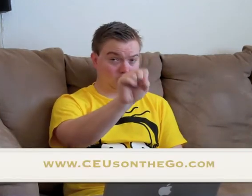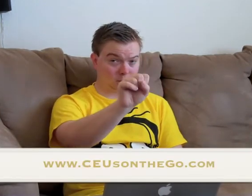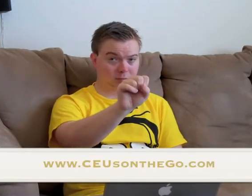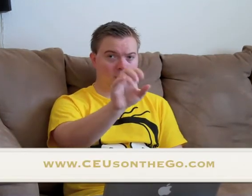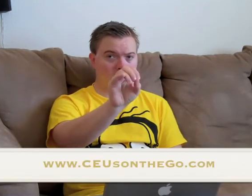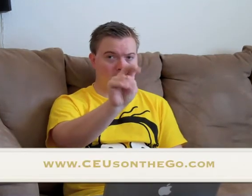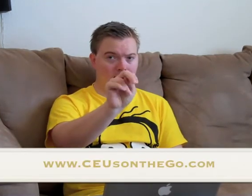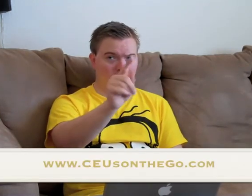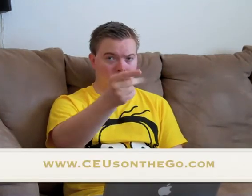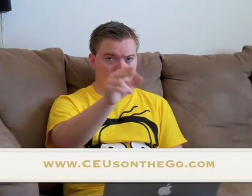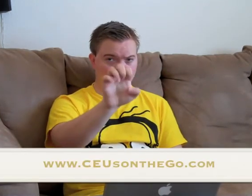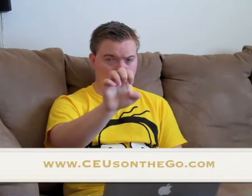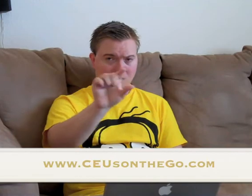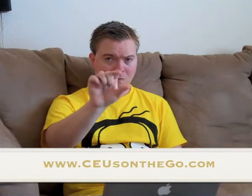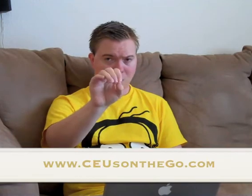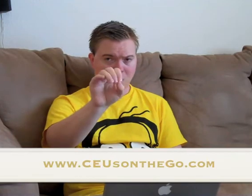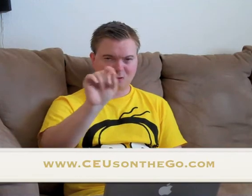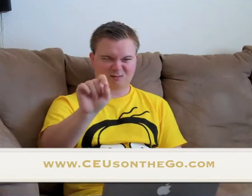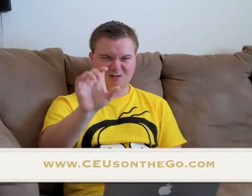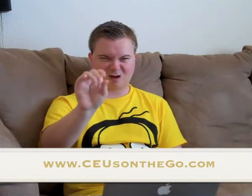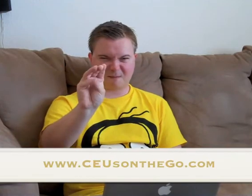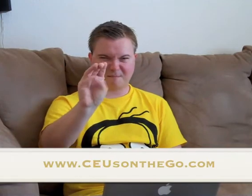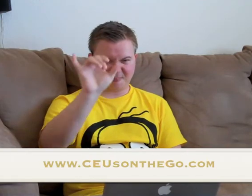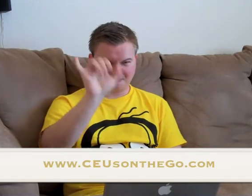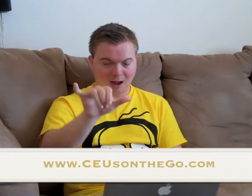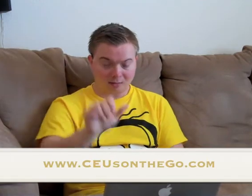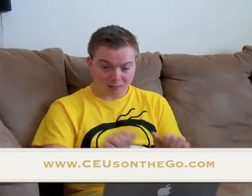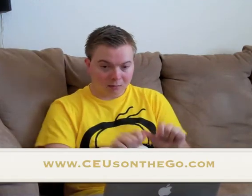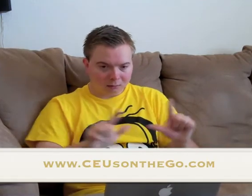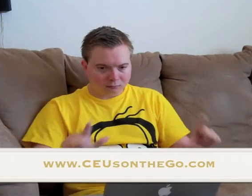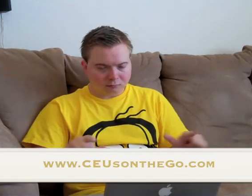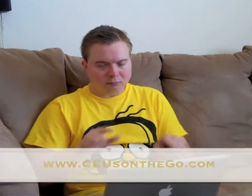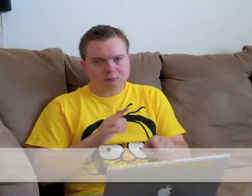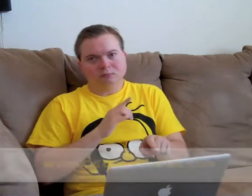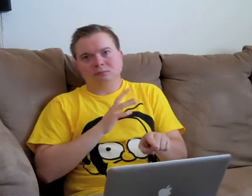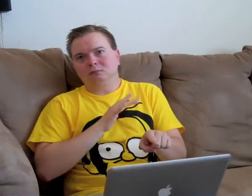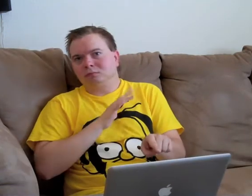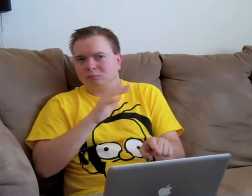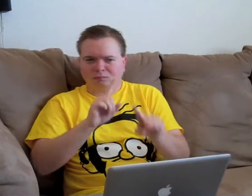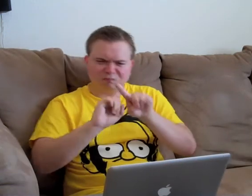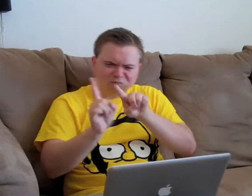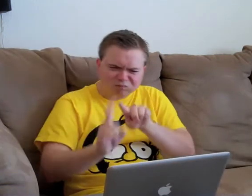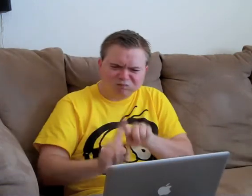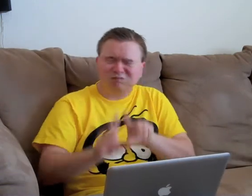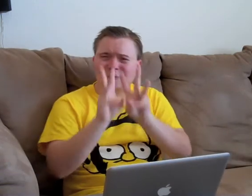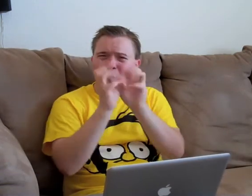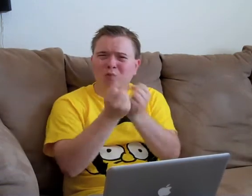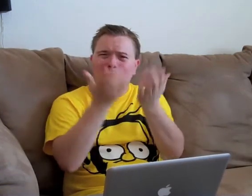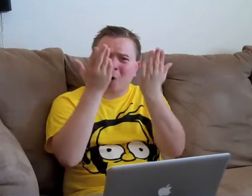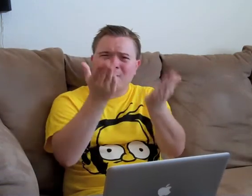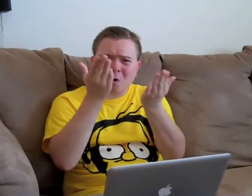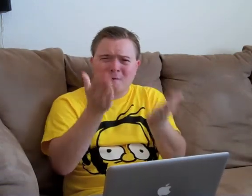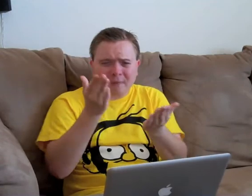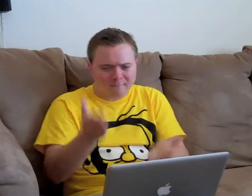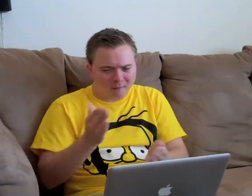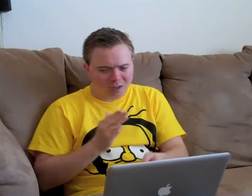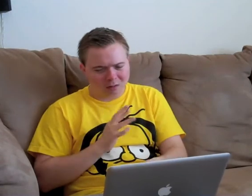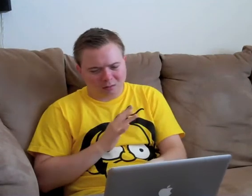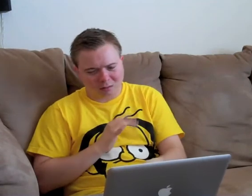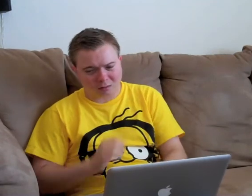Then I'm going to go to www.cusonthego.com. There you're to find a whole bunch of different